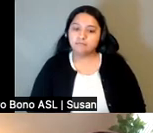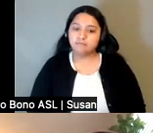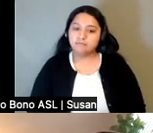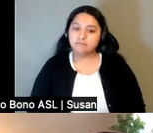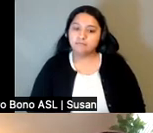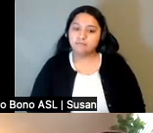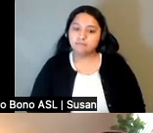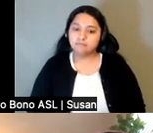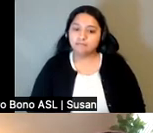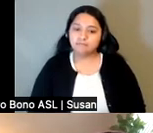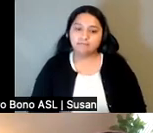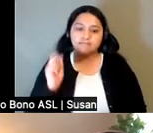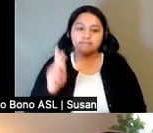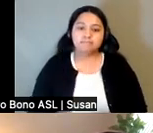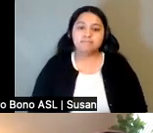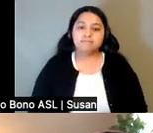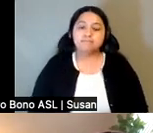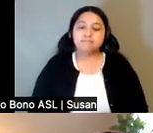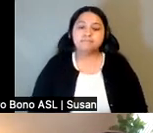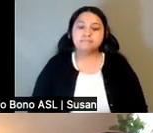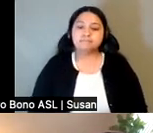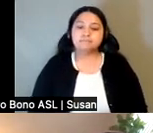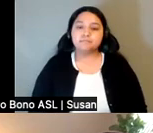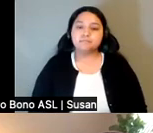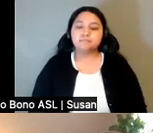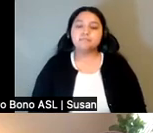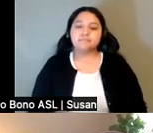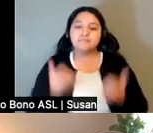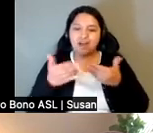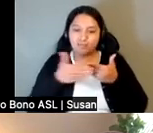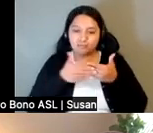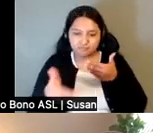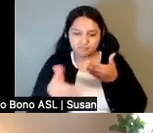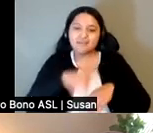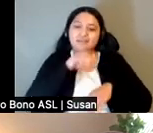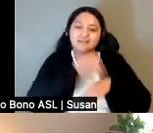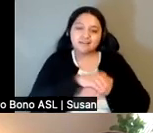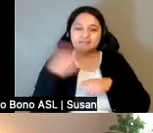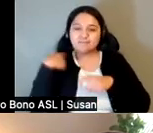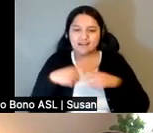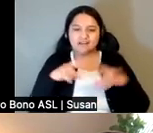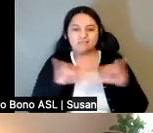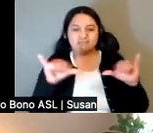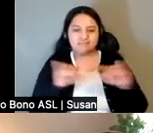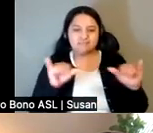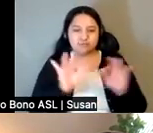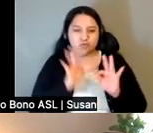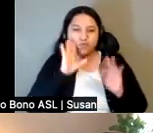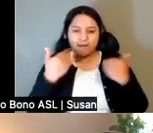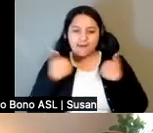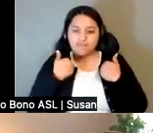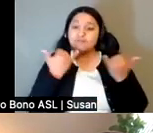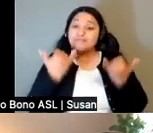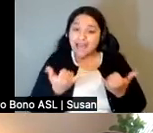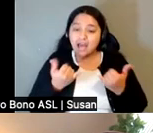Ok. Usaremos interpretación simultánea para el resto de este anuncio. Ahora usted debe estar en el canal de idioma